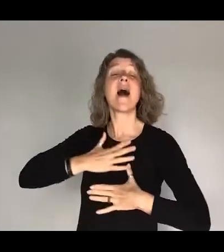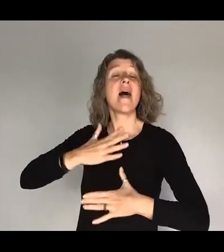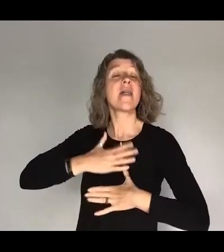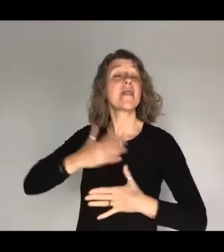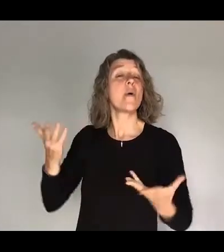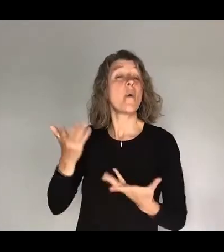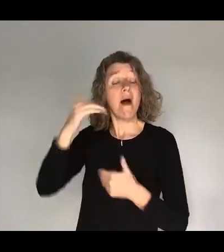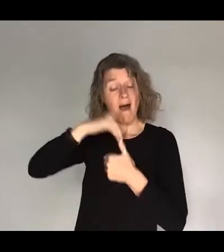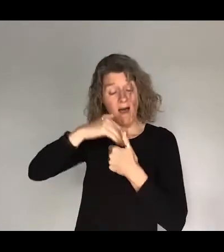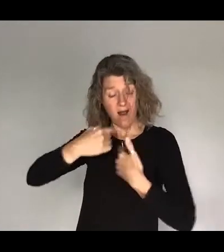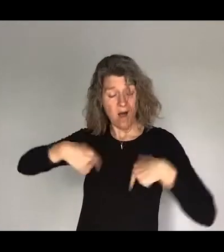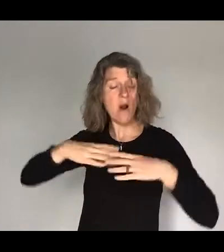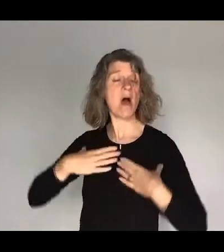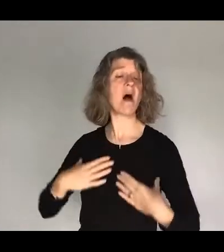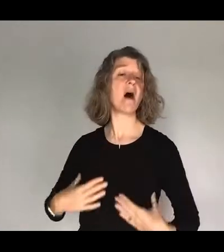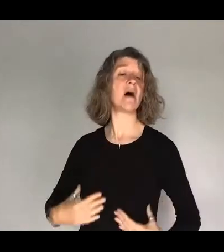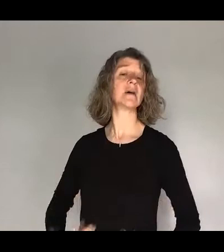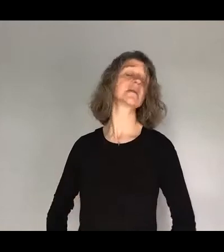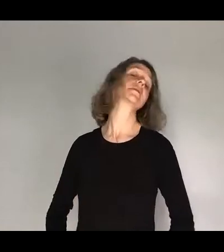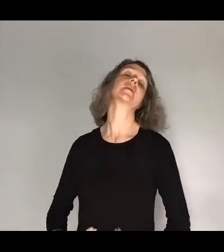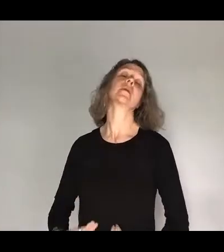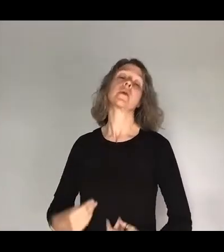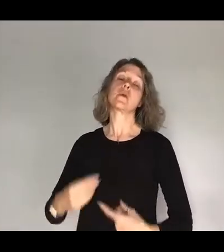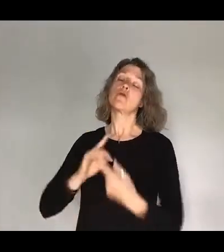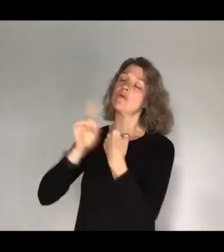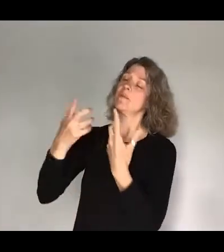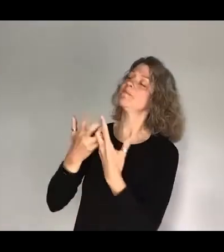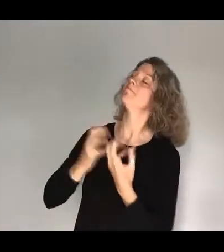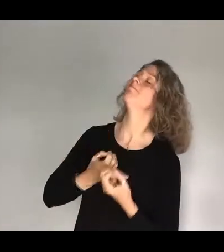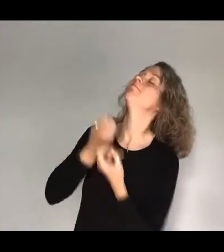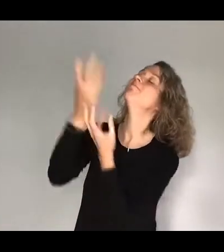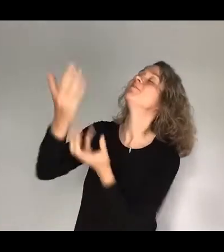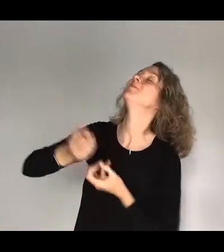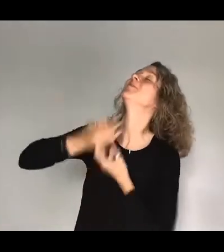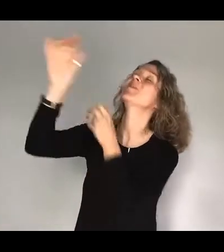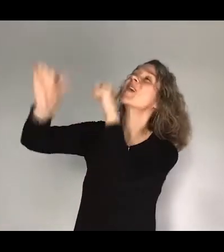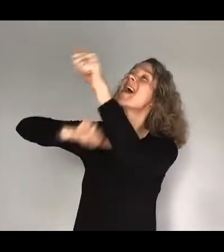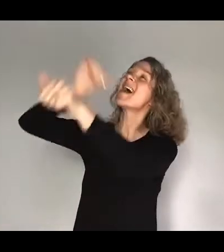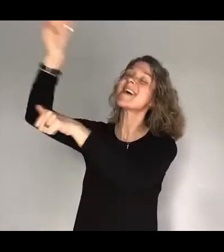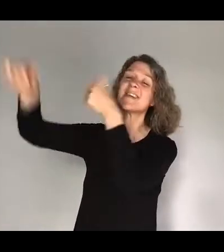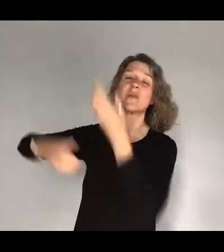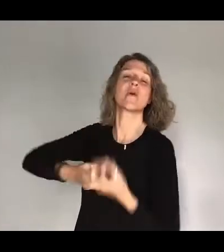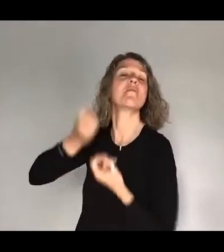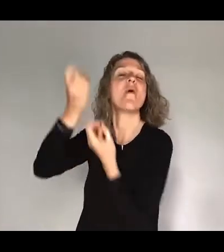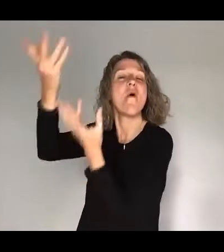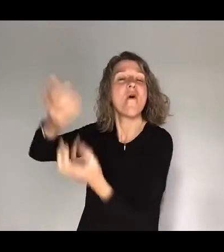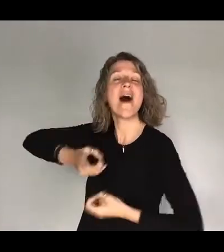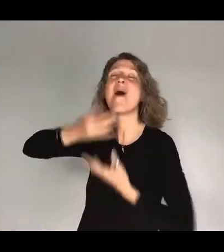in our lives. So we pour out our praise. Pour out our